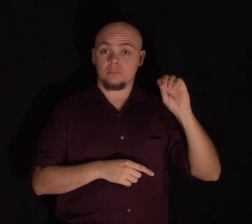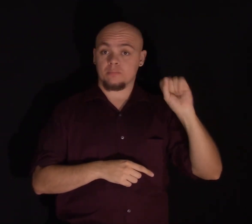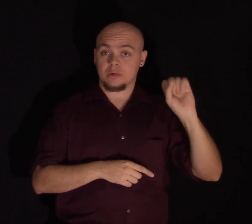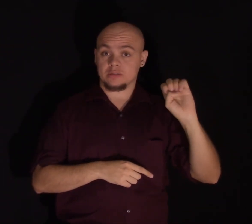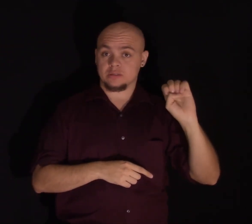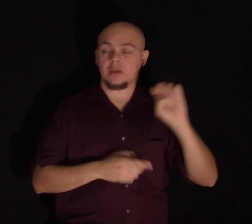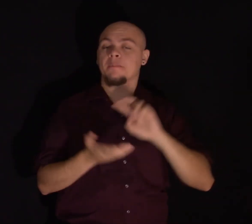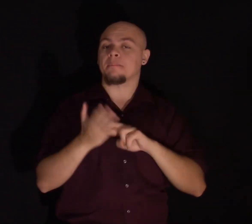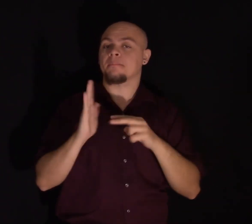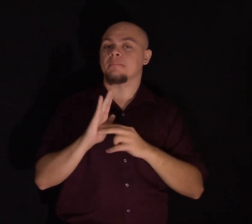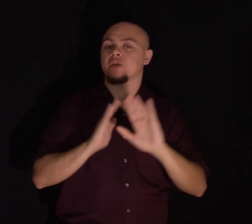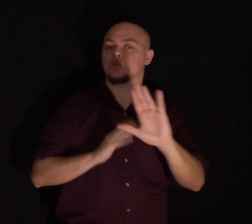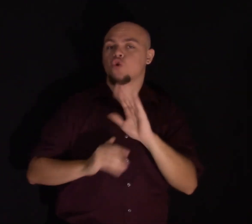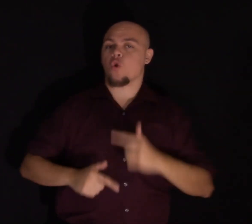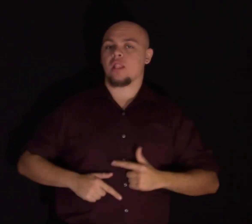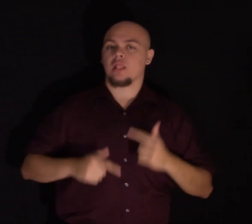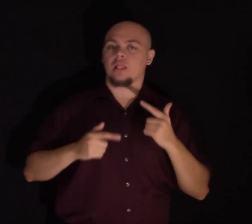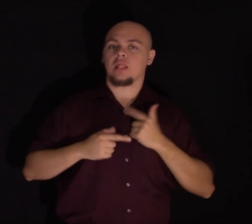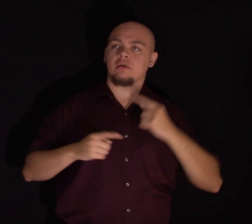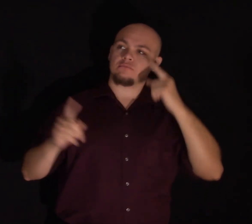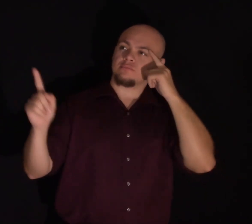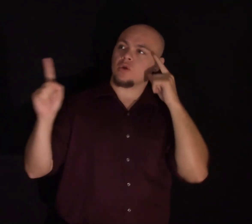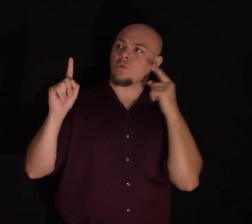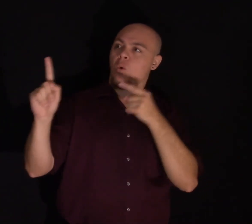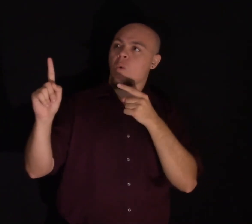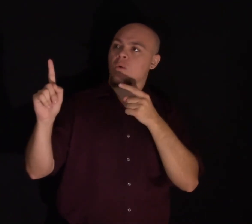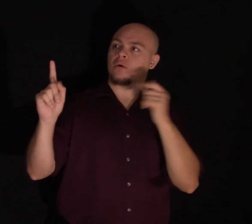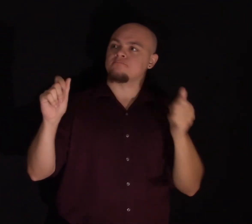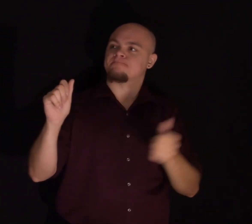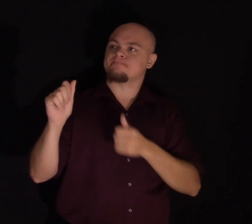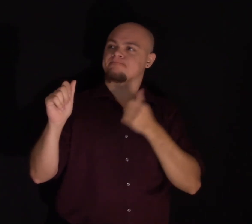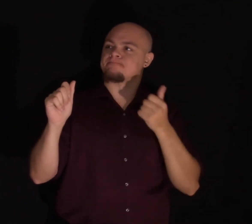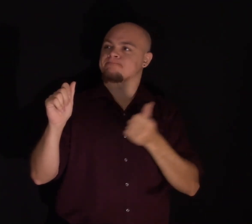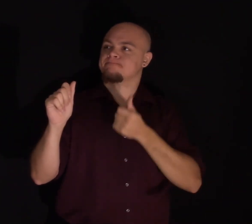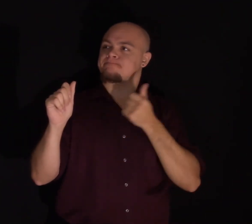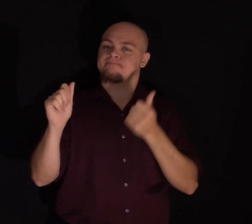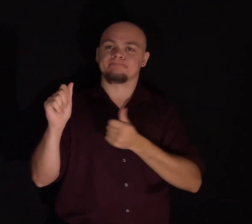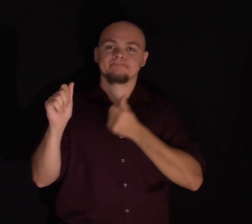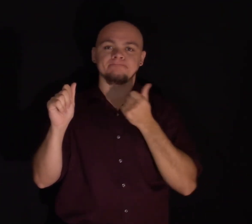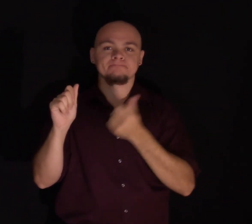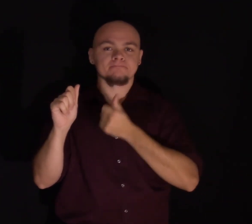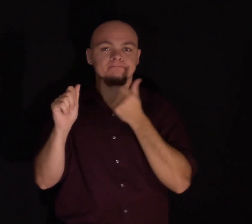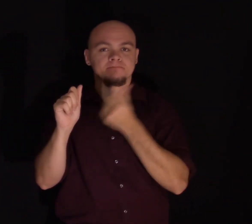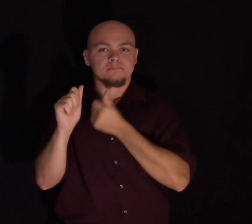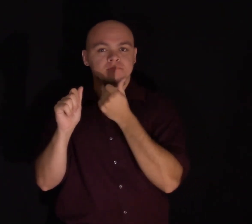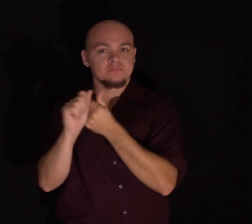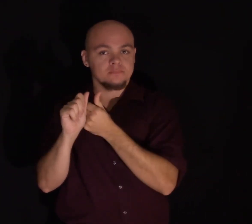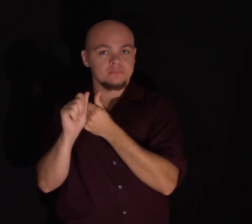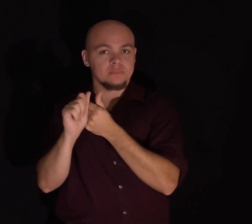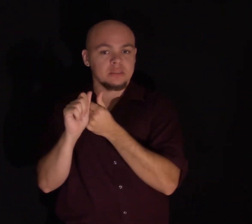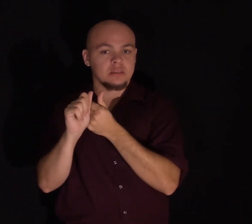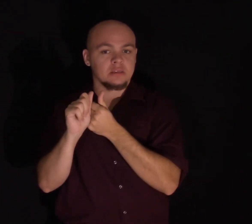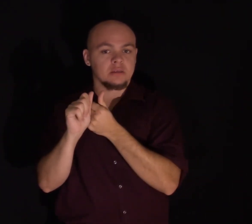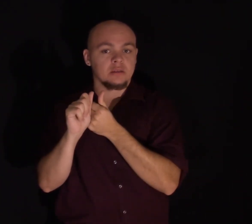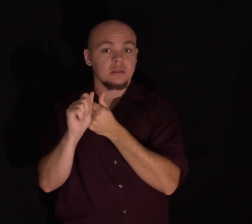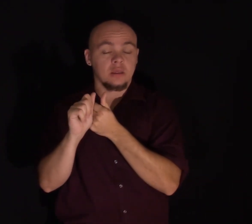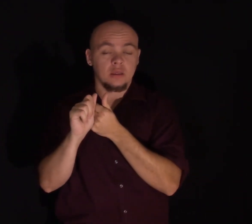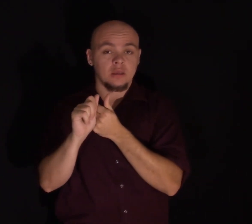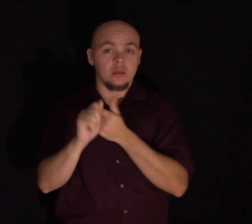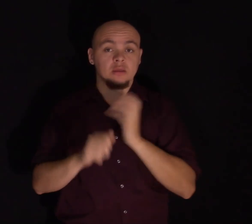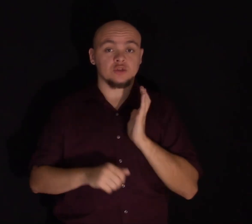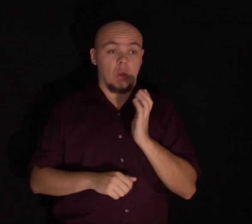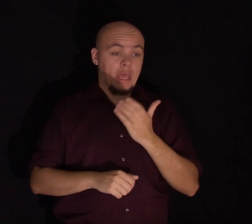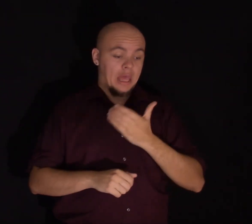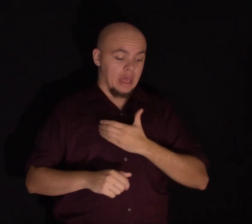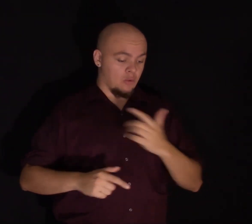particular direction. And most importantly, it is about taking more and more of the activities in our